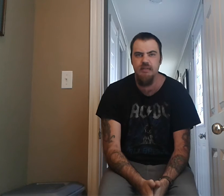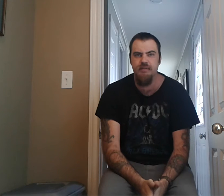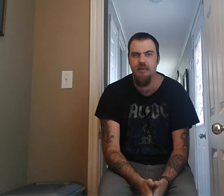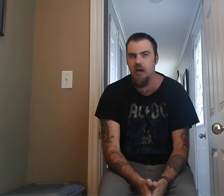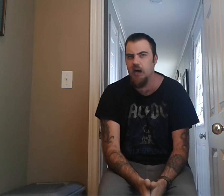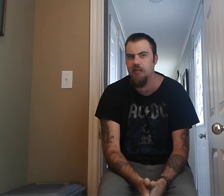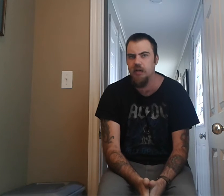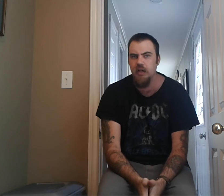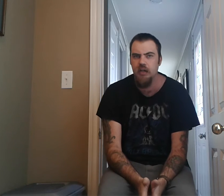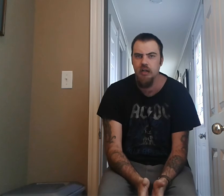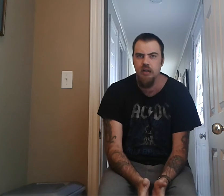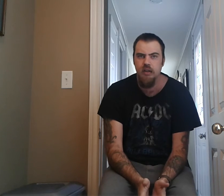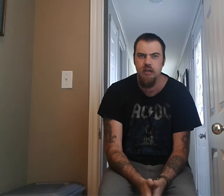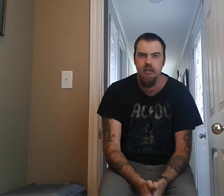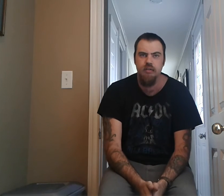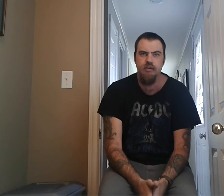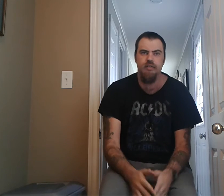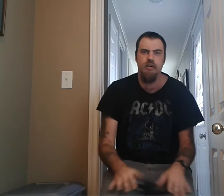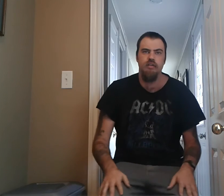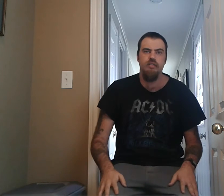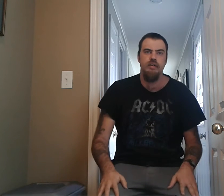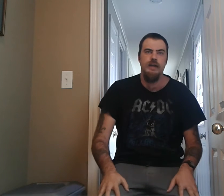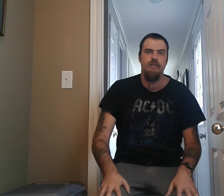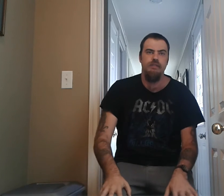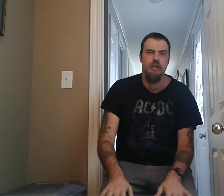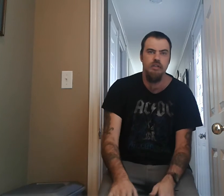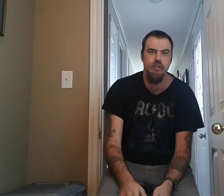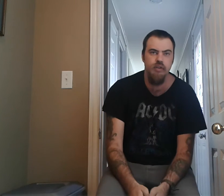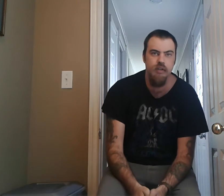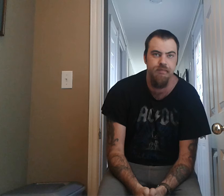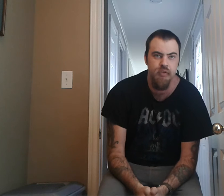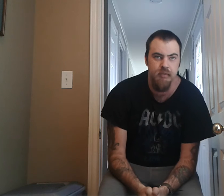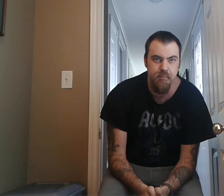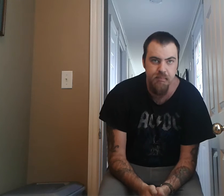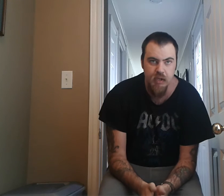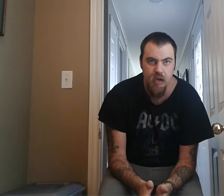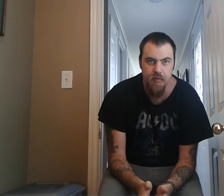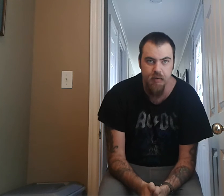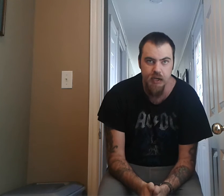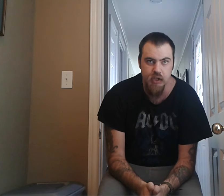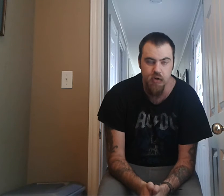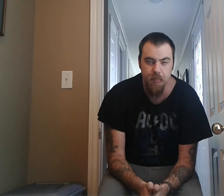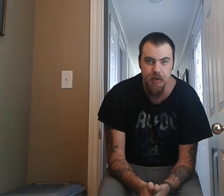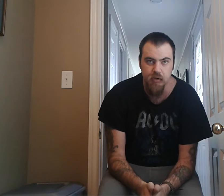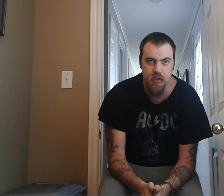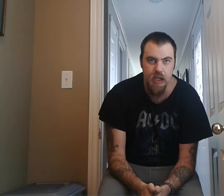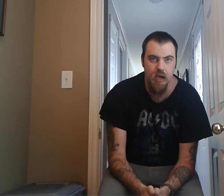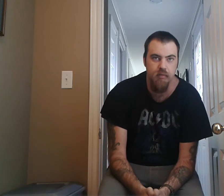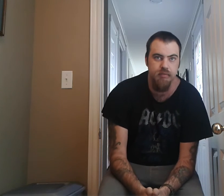So the songs on the album include, Find Out About Love,